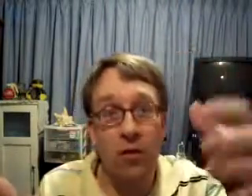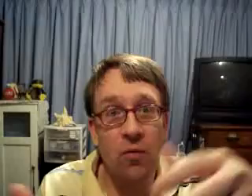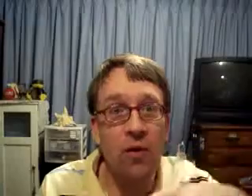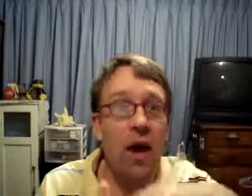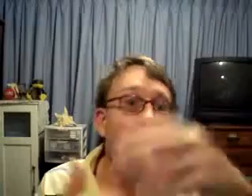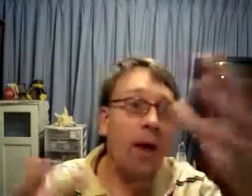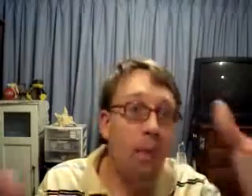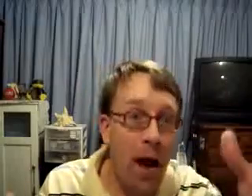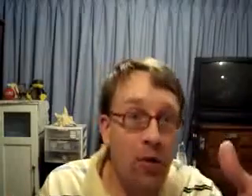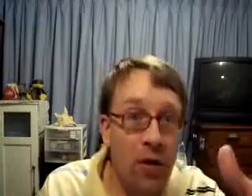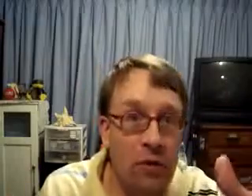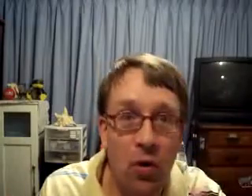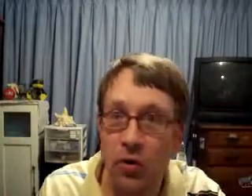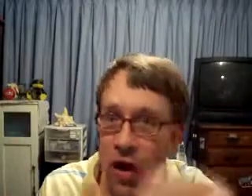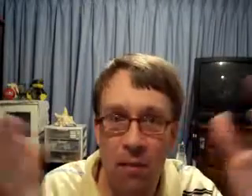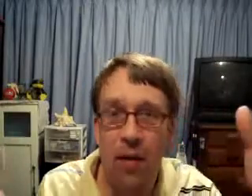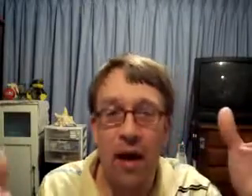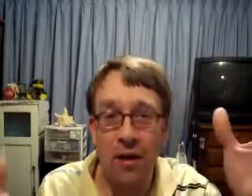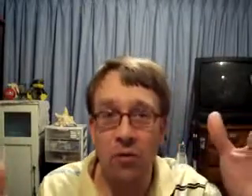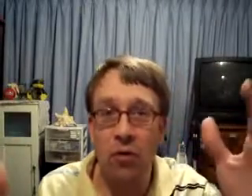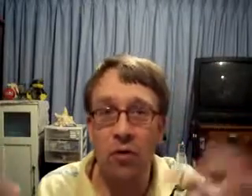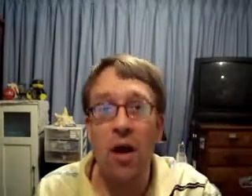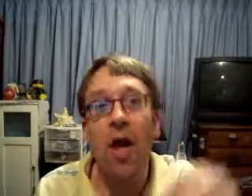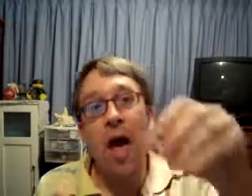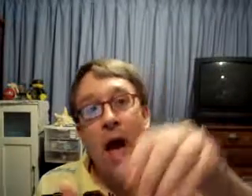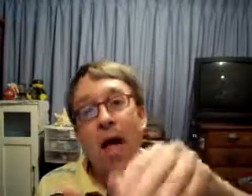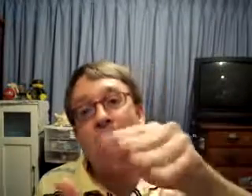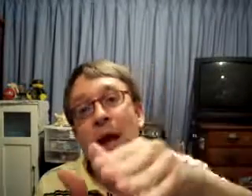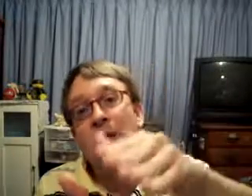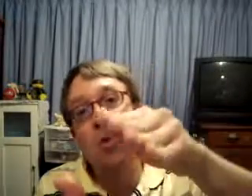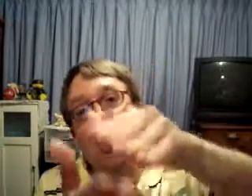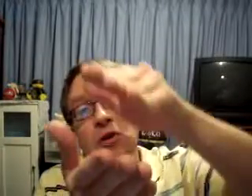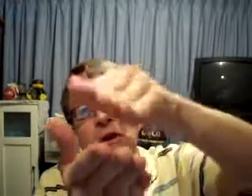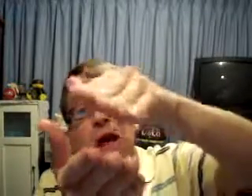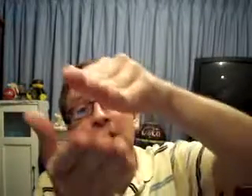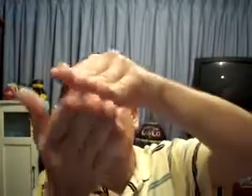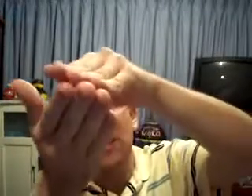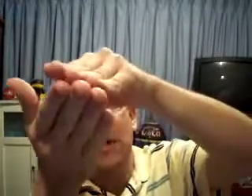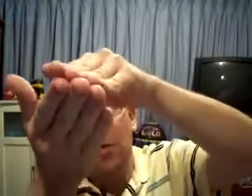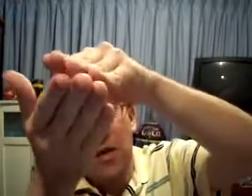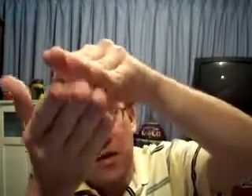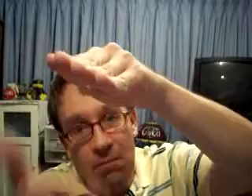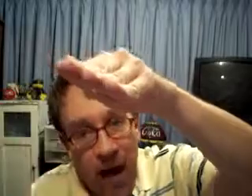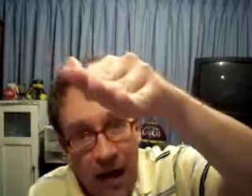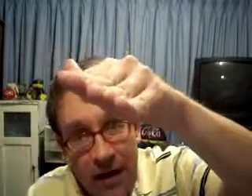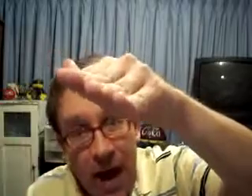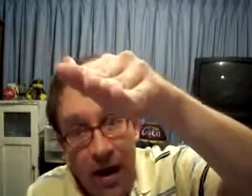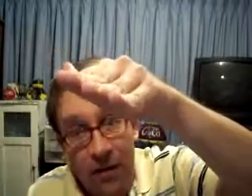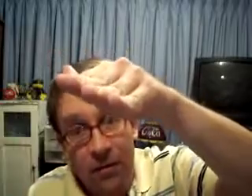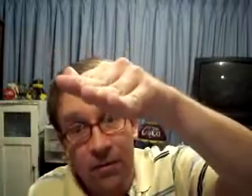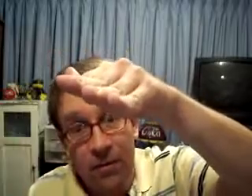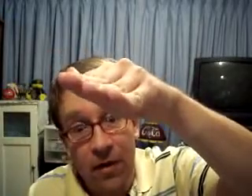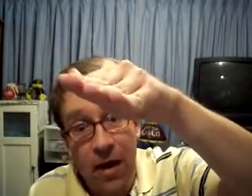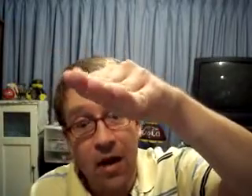of course, we're talking like a micro explosion, not a big explosion. And that explosion then sends the piston back down. Okay.